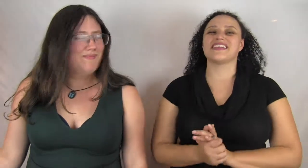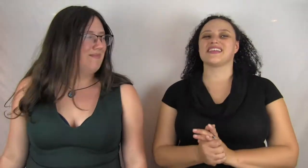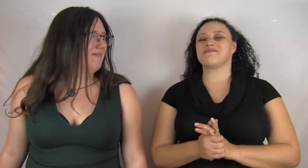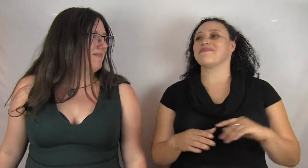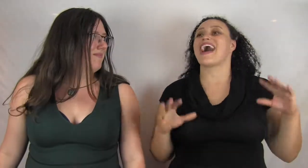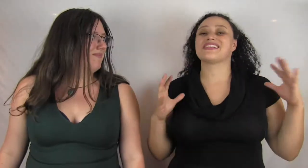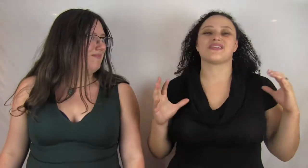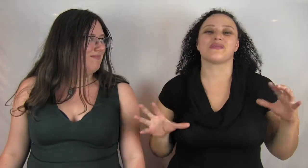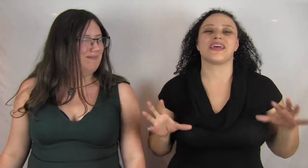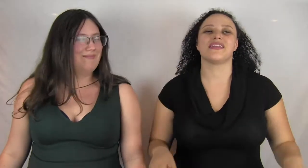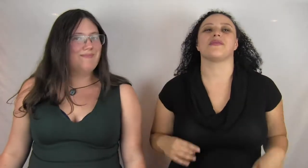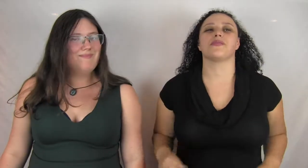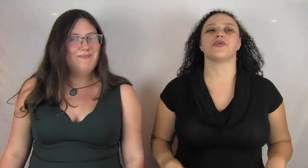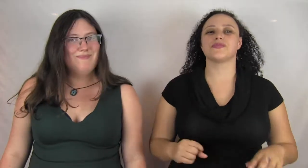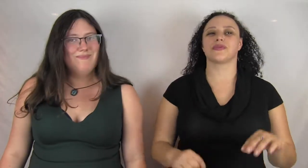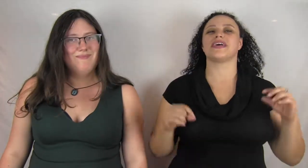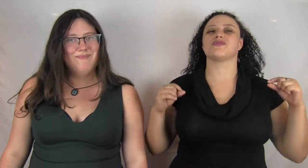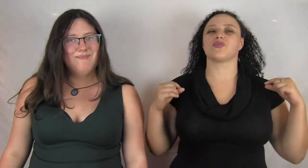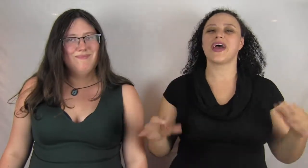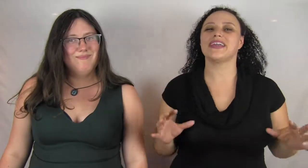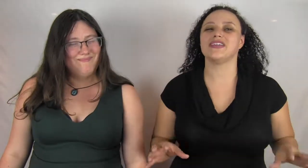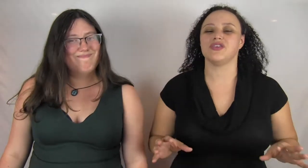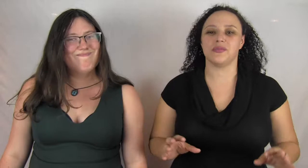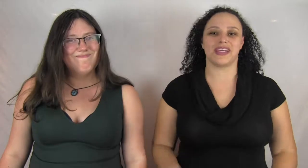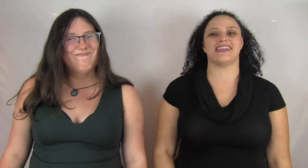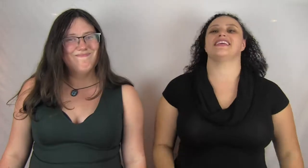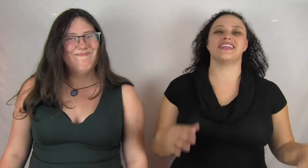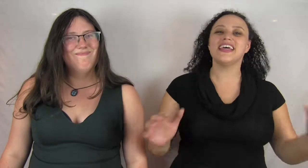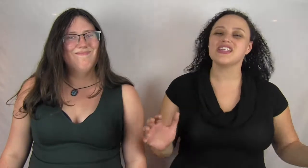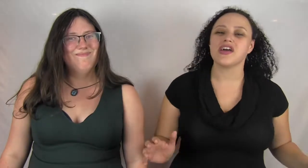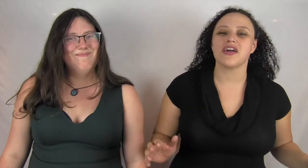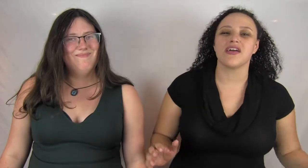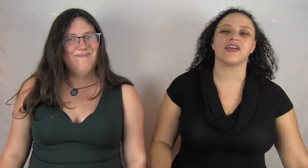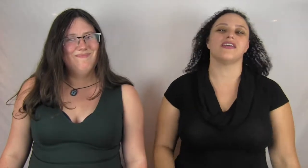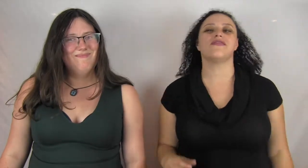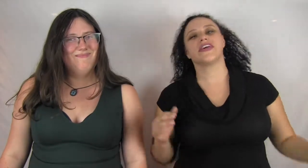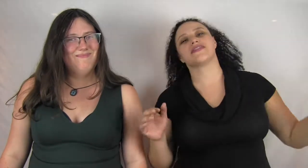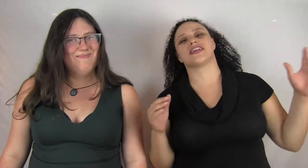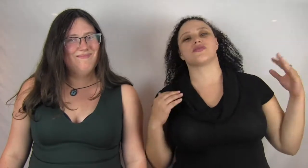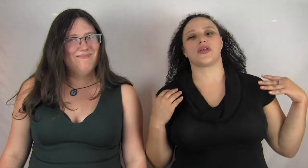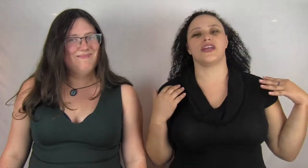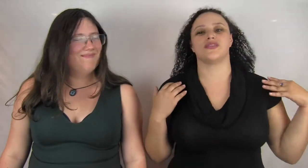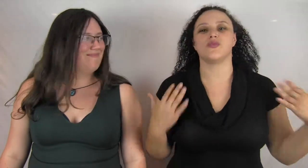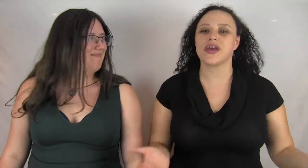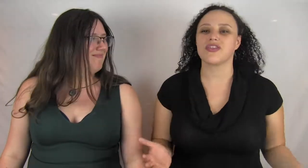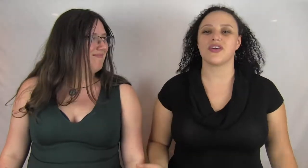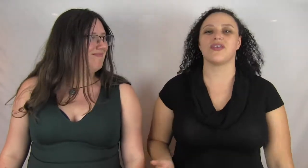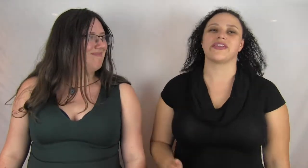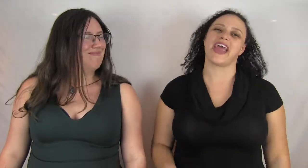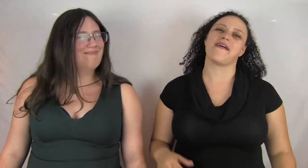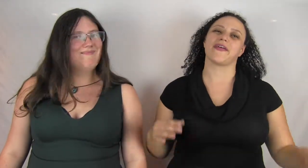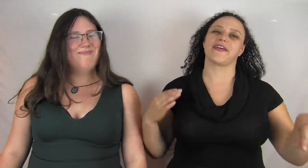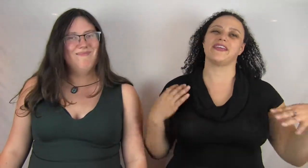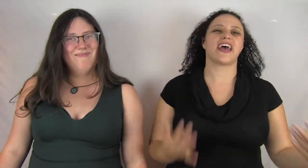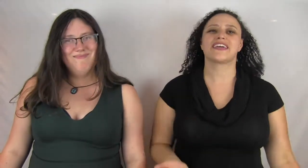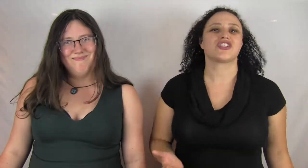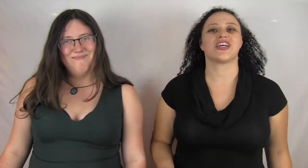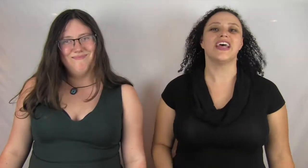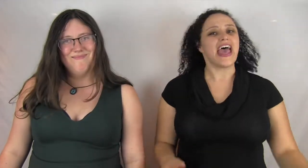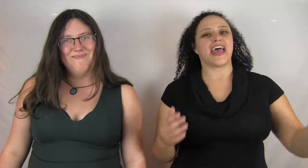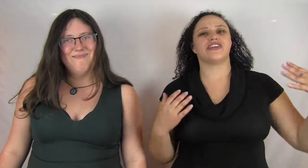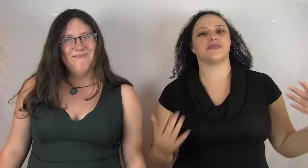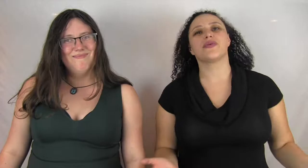Madeline has some master plan that Bruce plays right into because he's into her and he feels things when he's with her and they have a